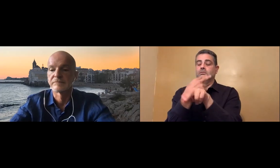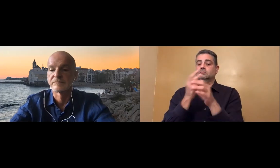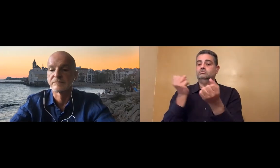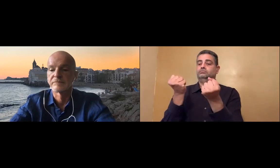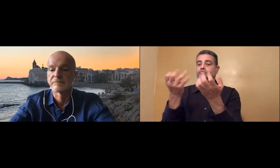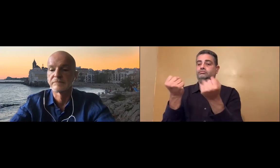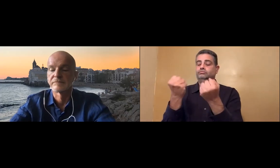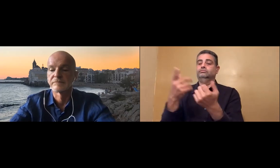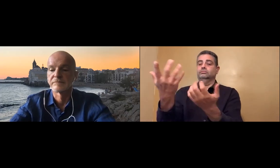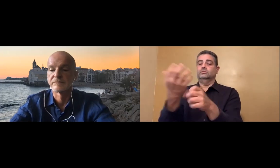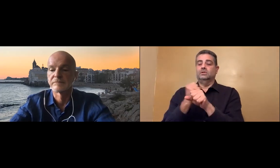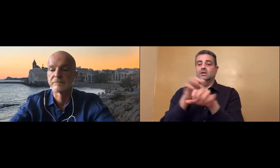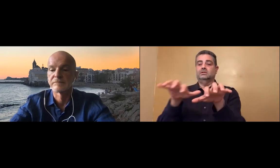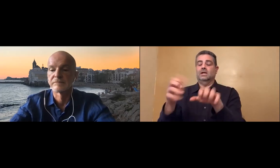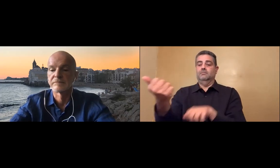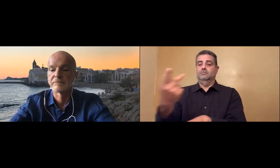One would be through a relay.